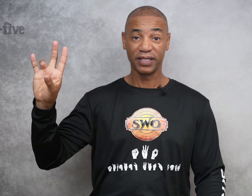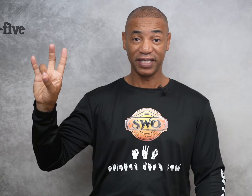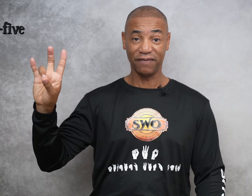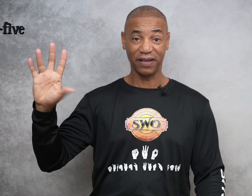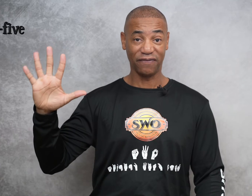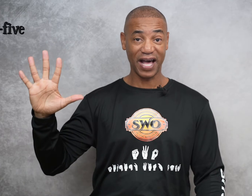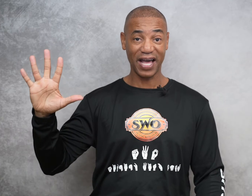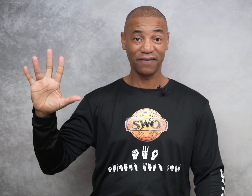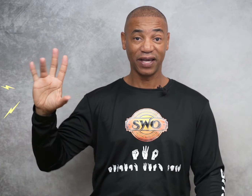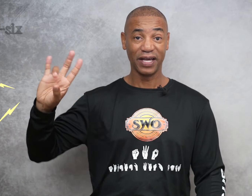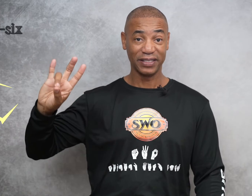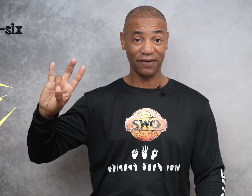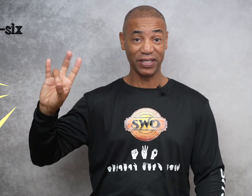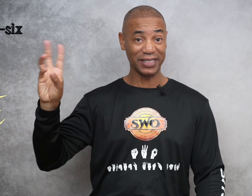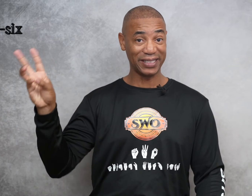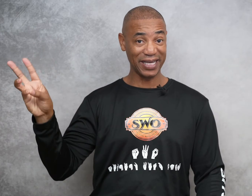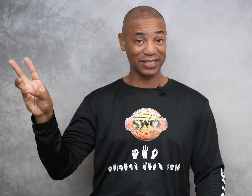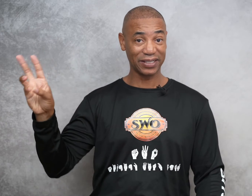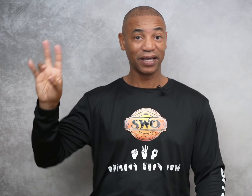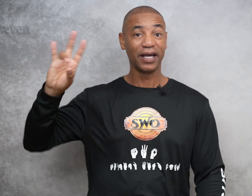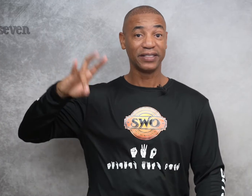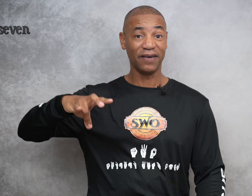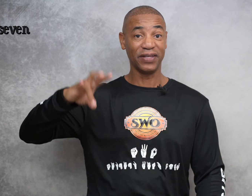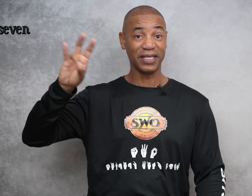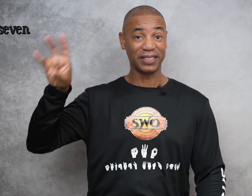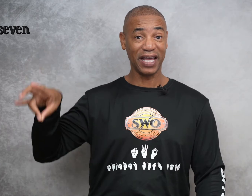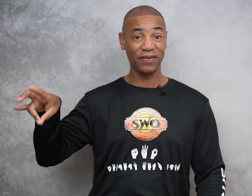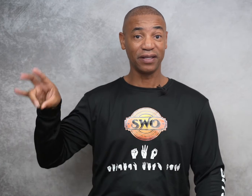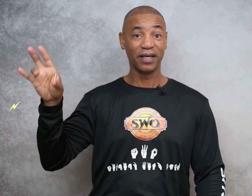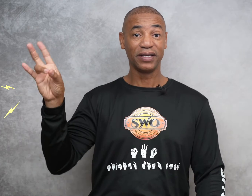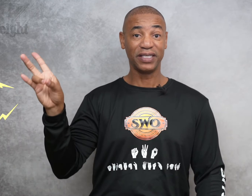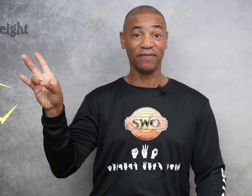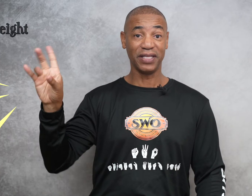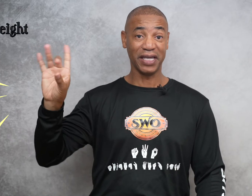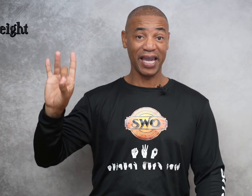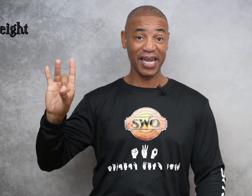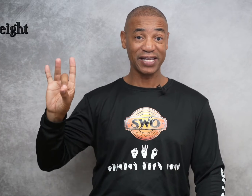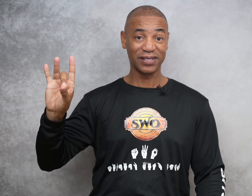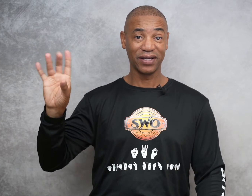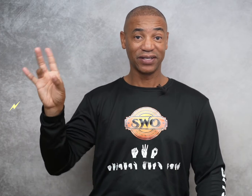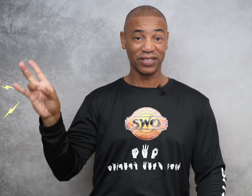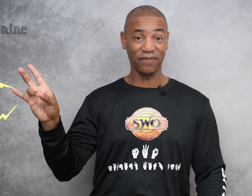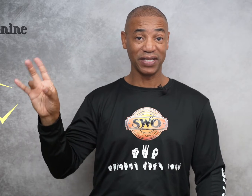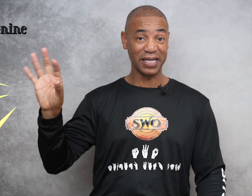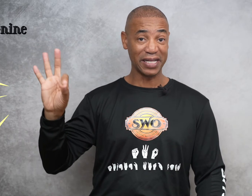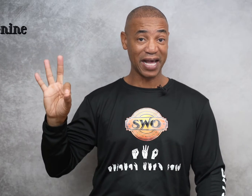75, 76, 77, 78, 79,